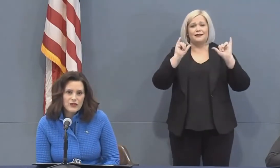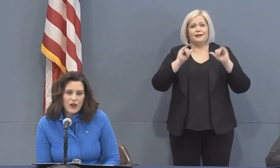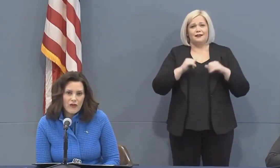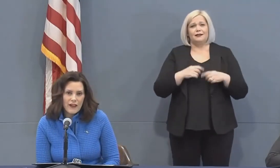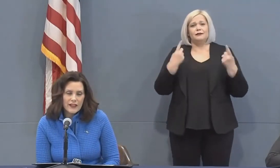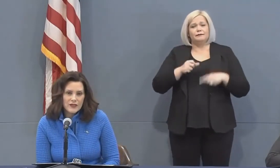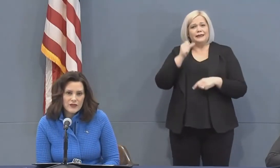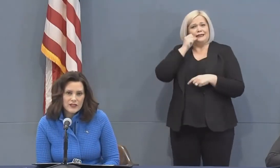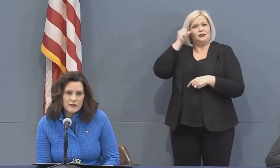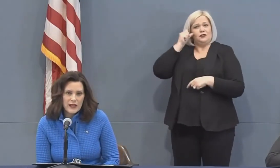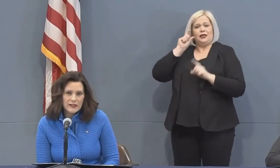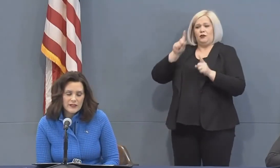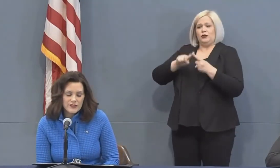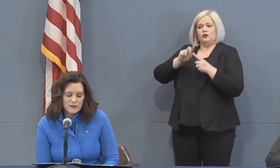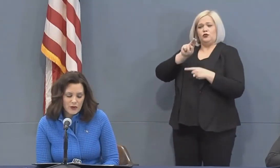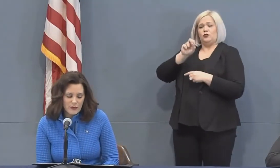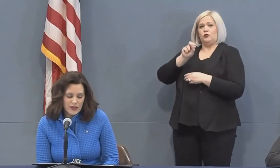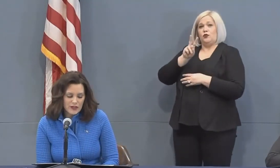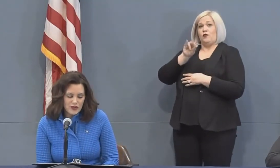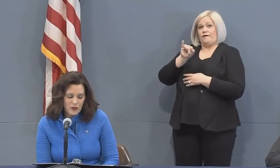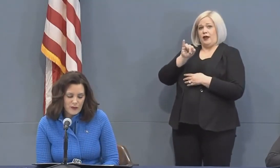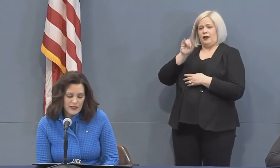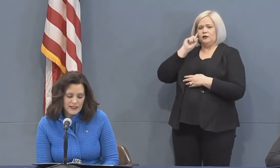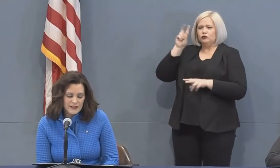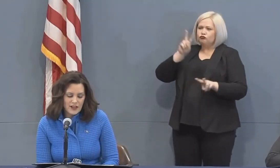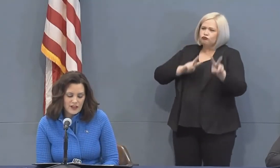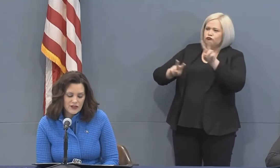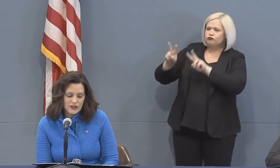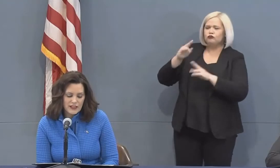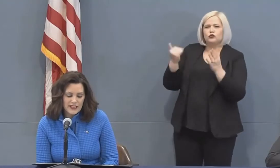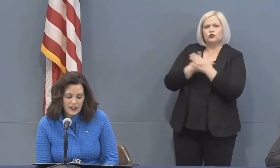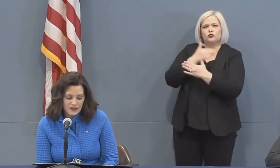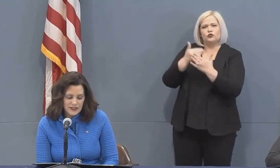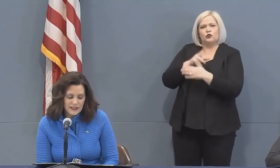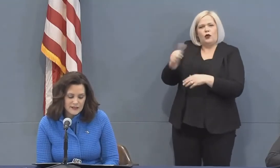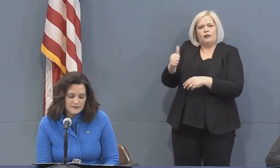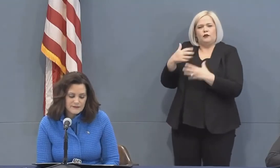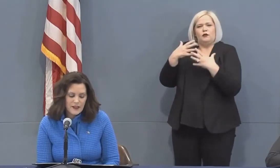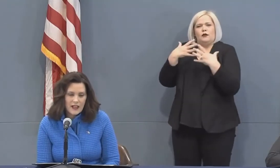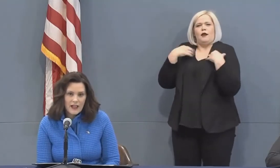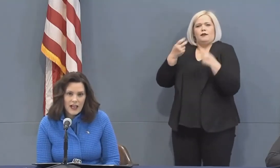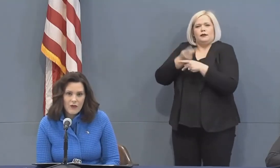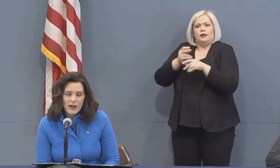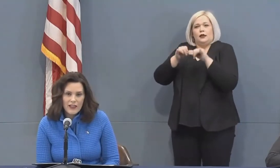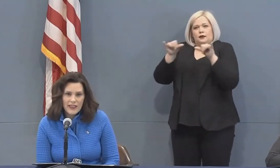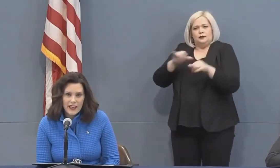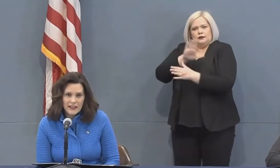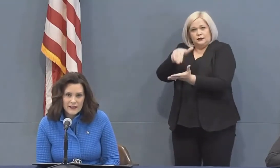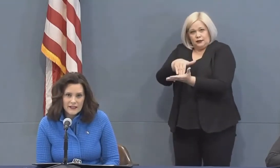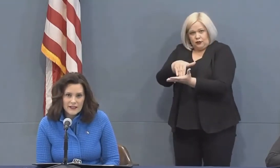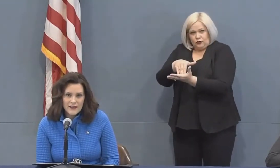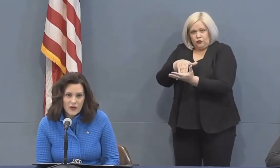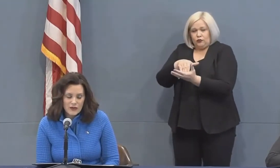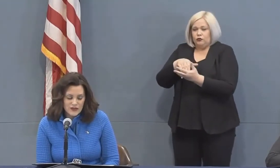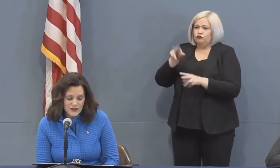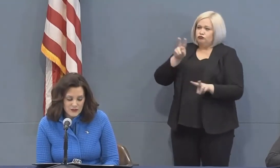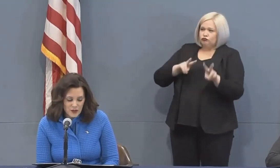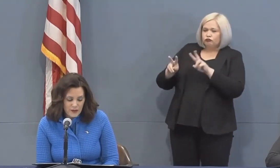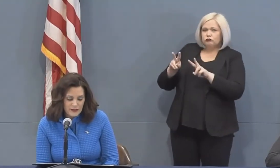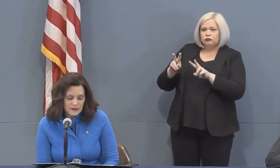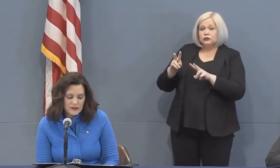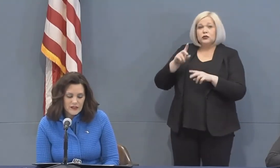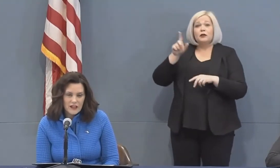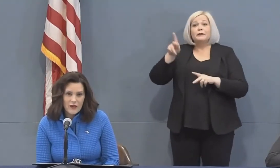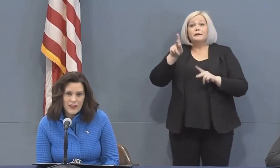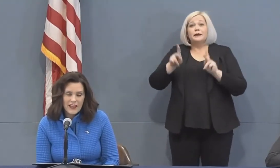went to Novi to inspect Suburban Showplace alternate care site. I want to thank the owners of